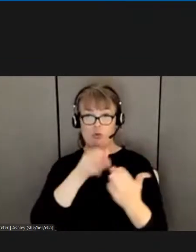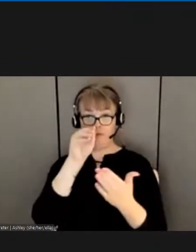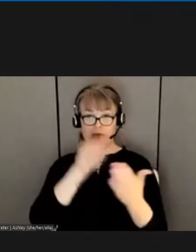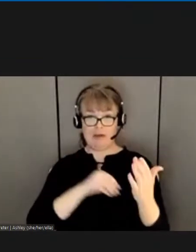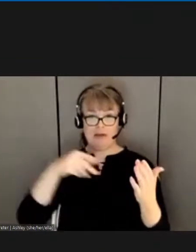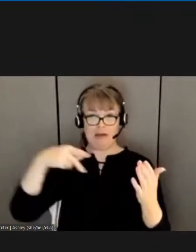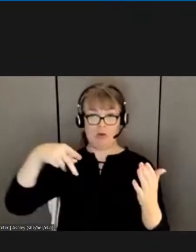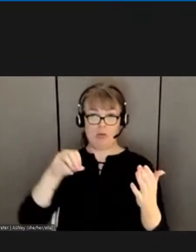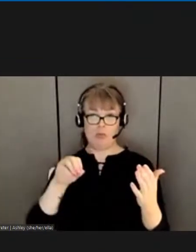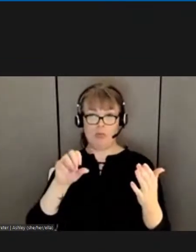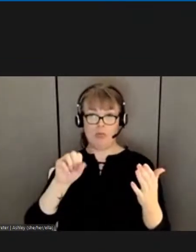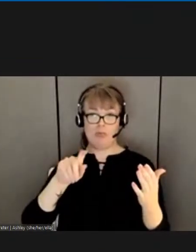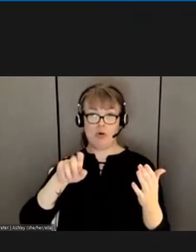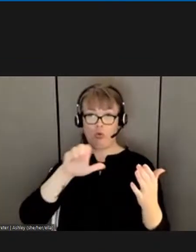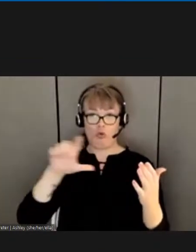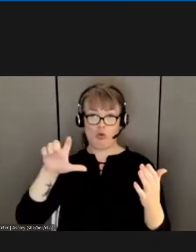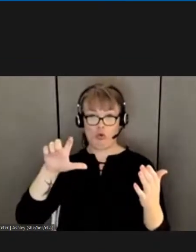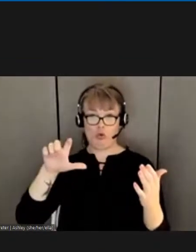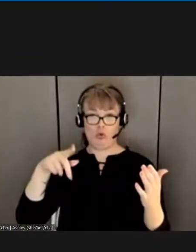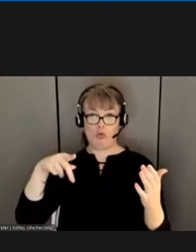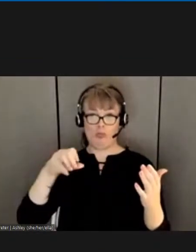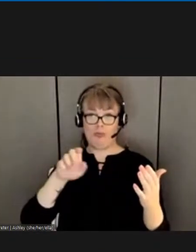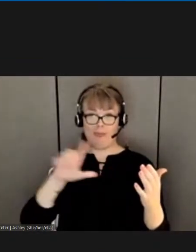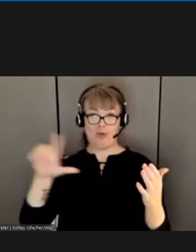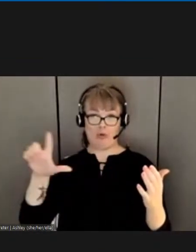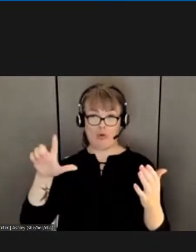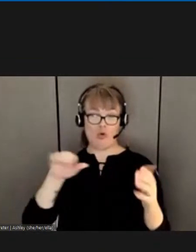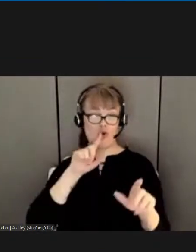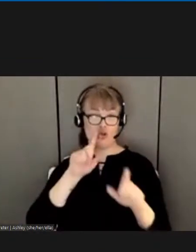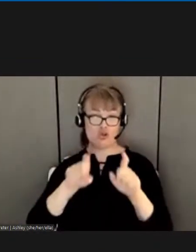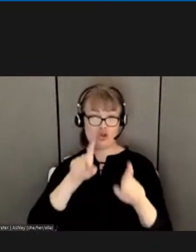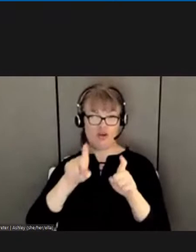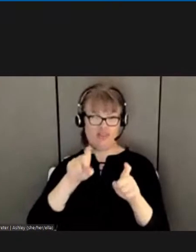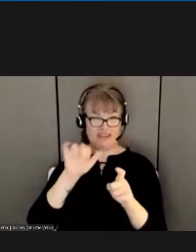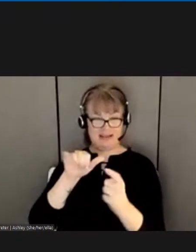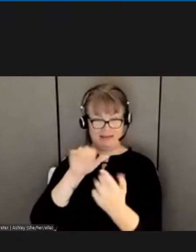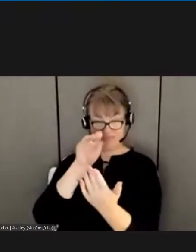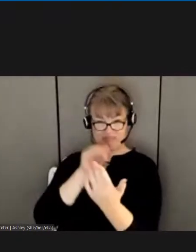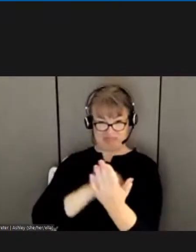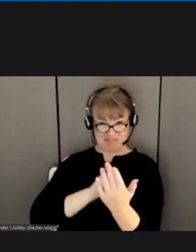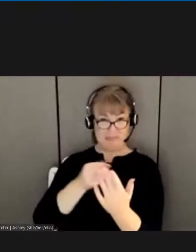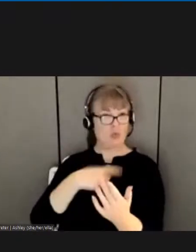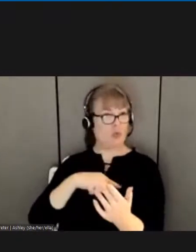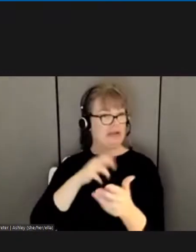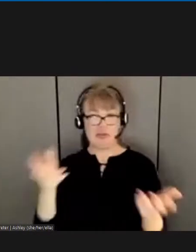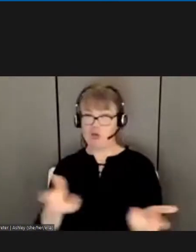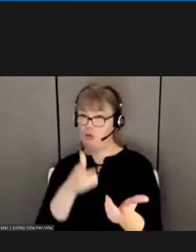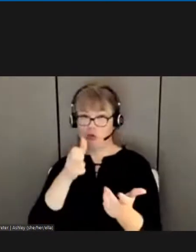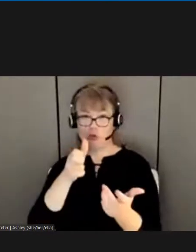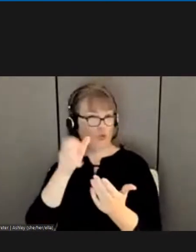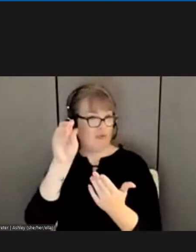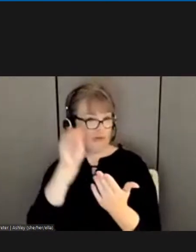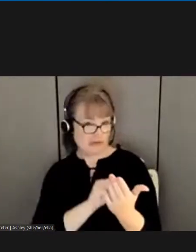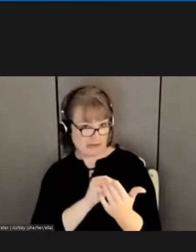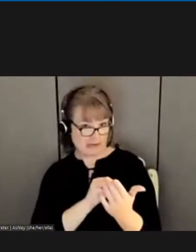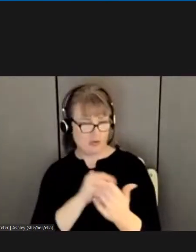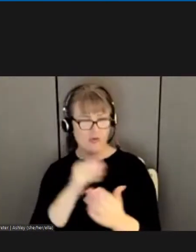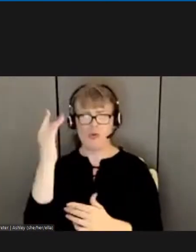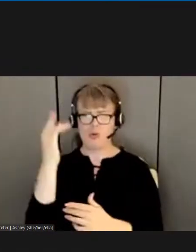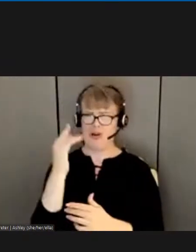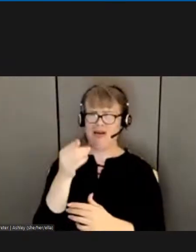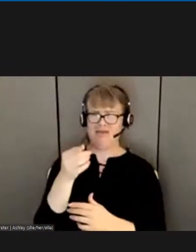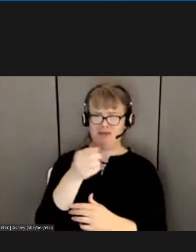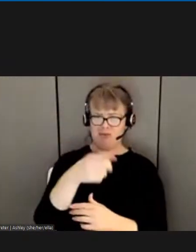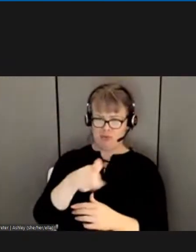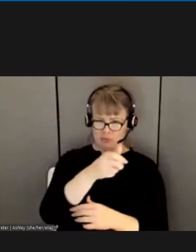listened to us you didn't return the postal policy survey for the postal service hear your voice because your union is the one to speak so we speak through